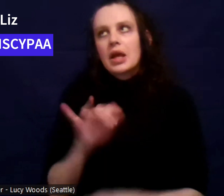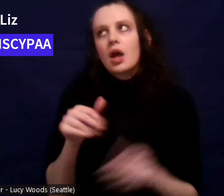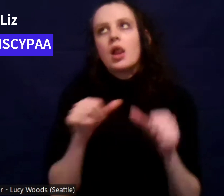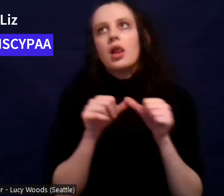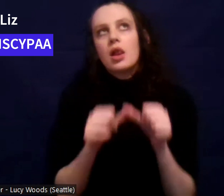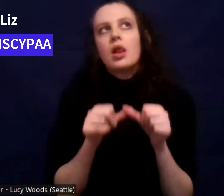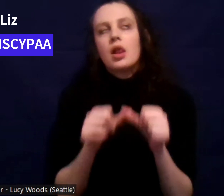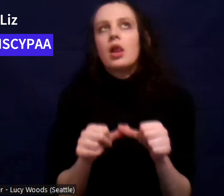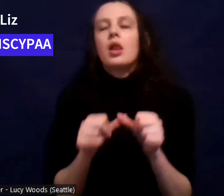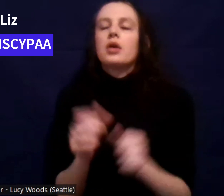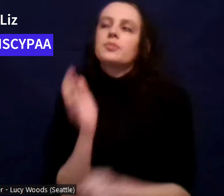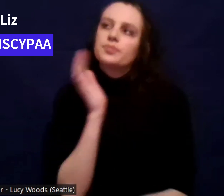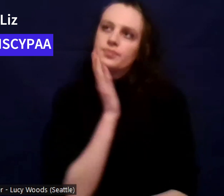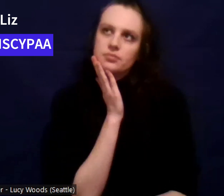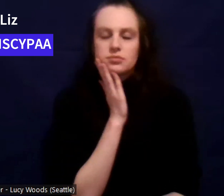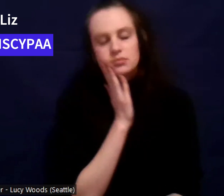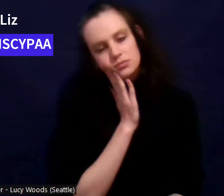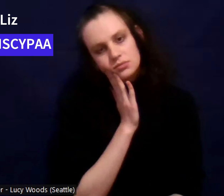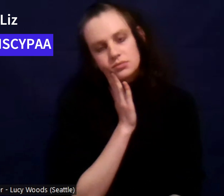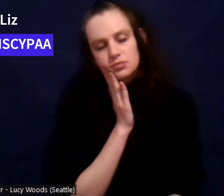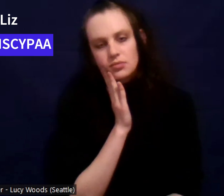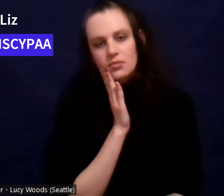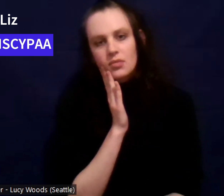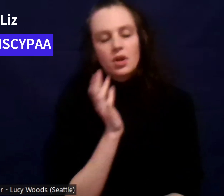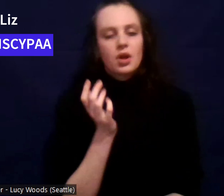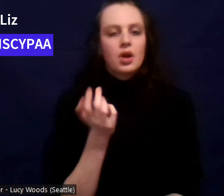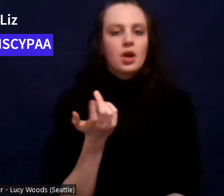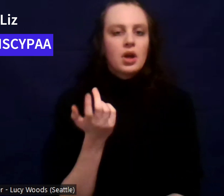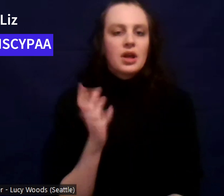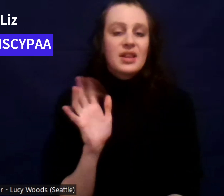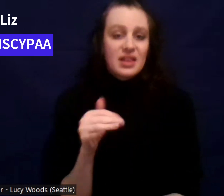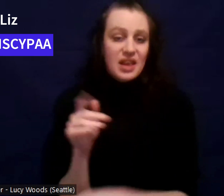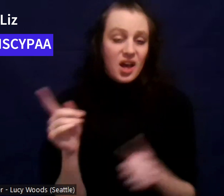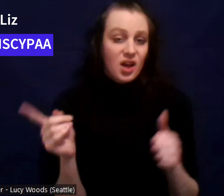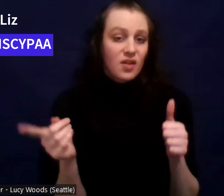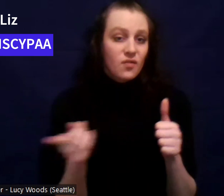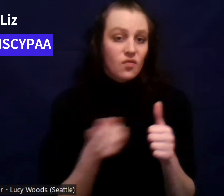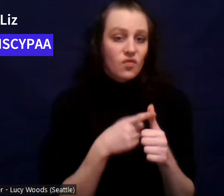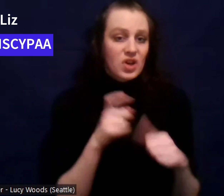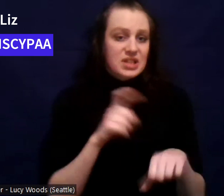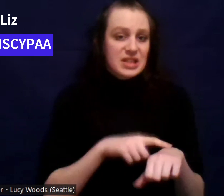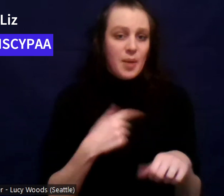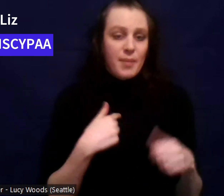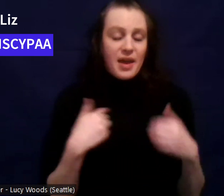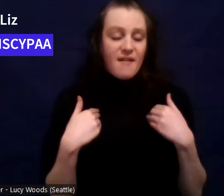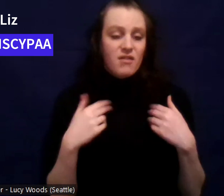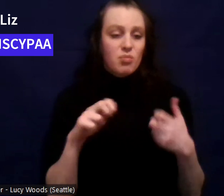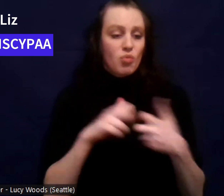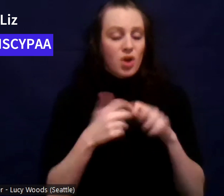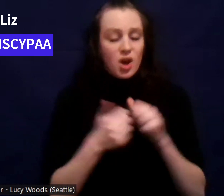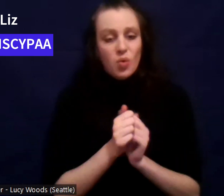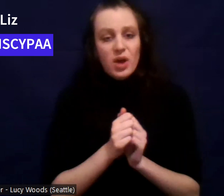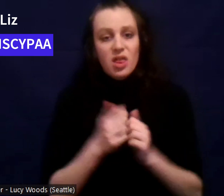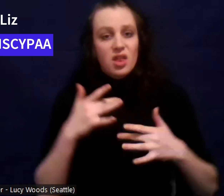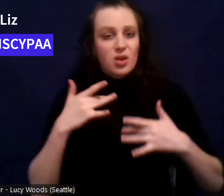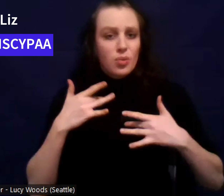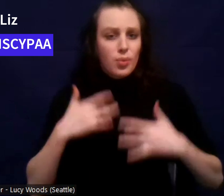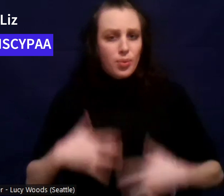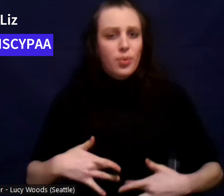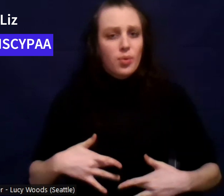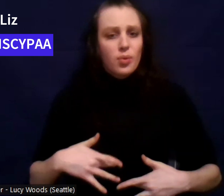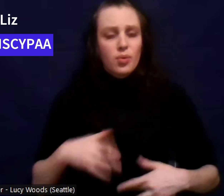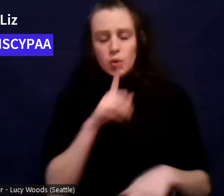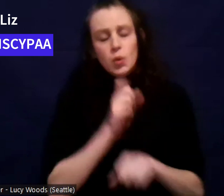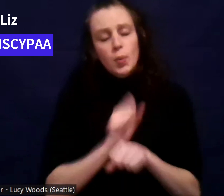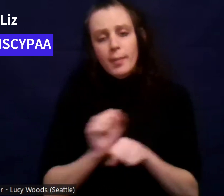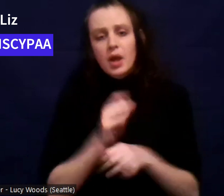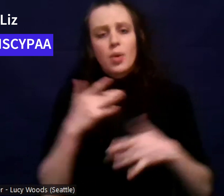and then, so I became, that was like the first time I had an issue with like depression, like real depression and anxiety.